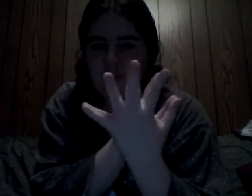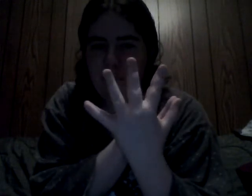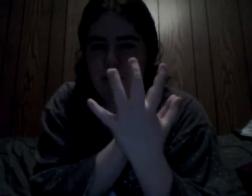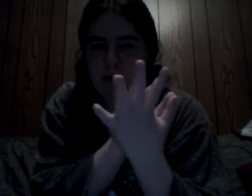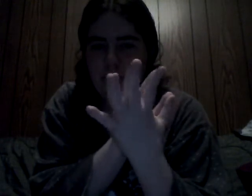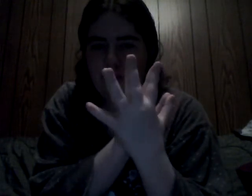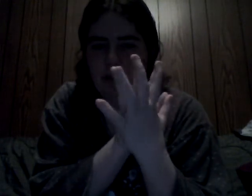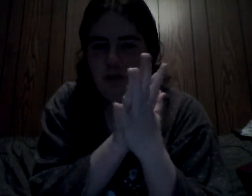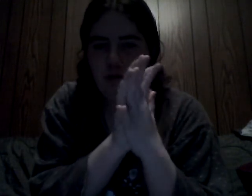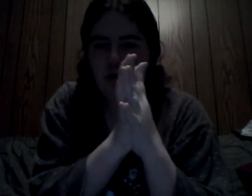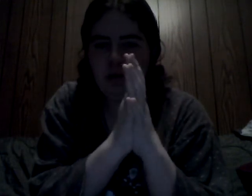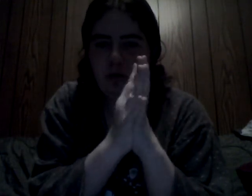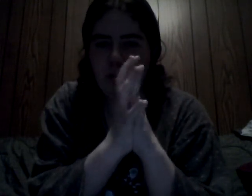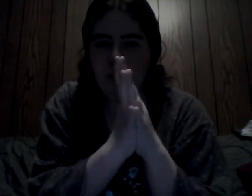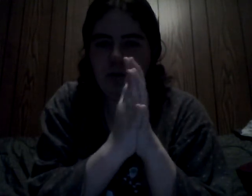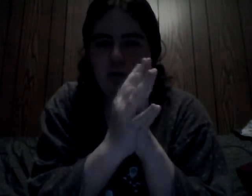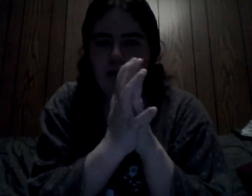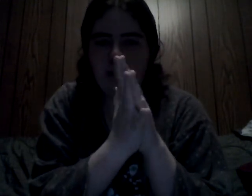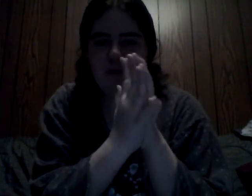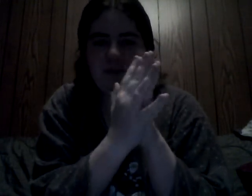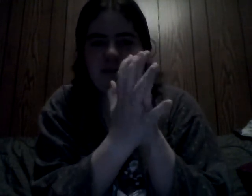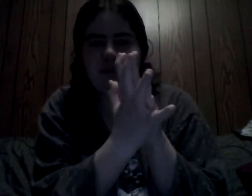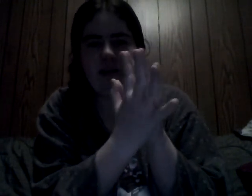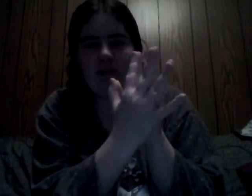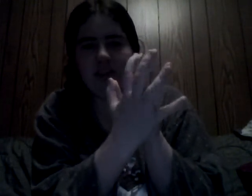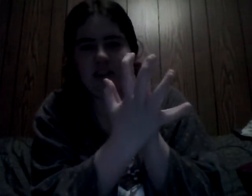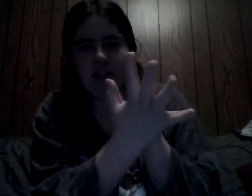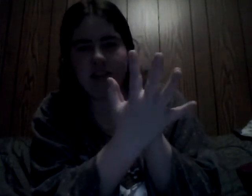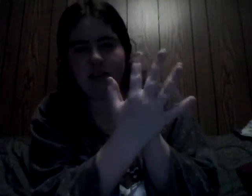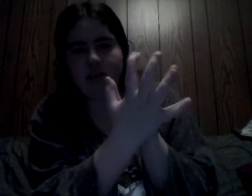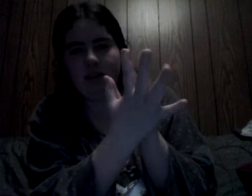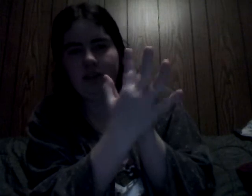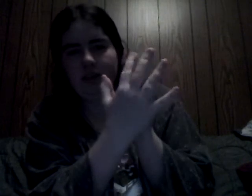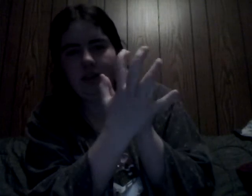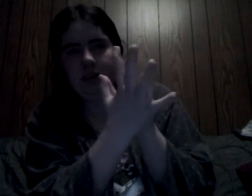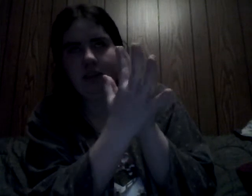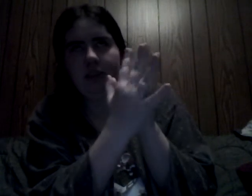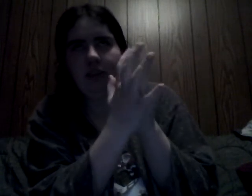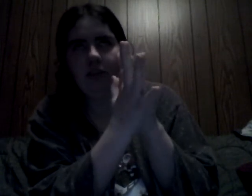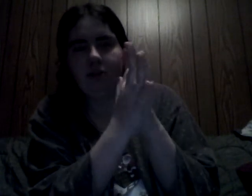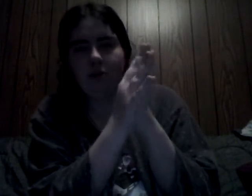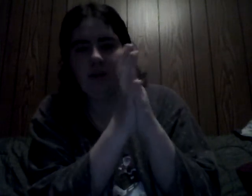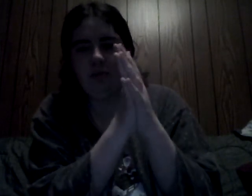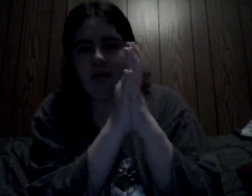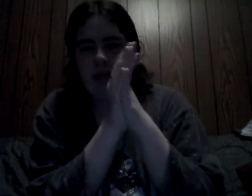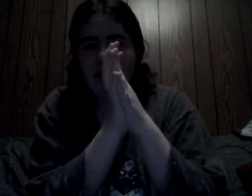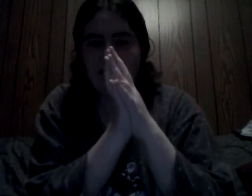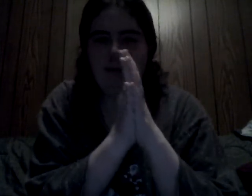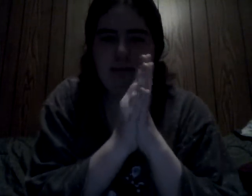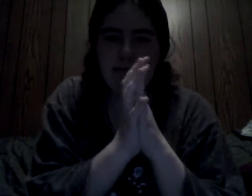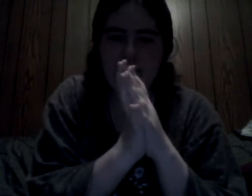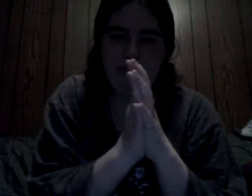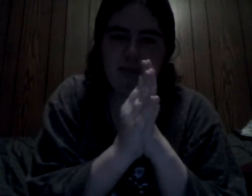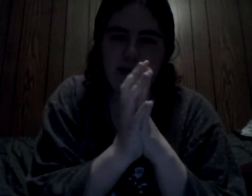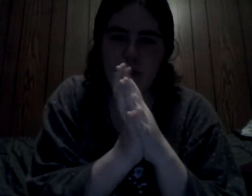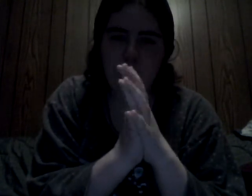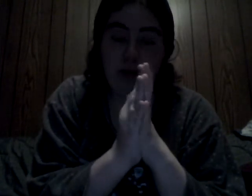remember, people always found this creepy. And, what